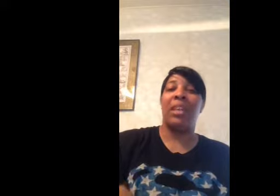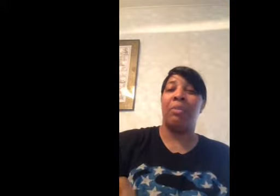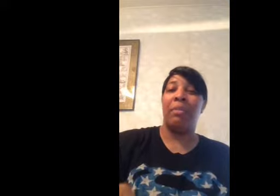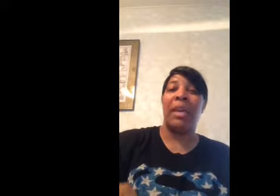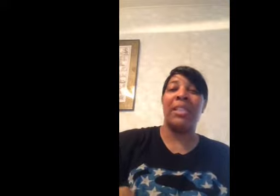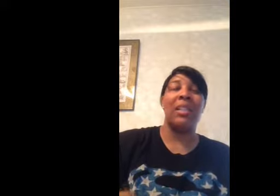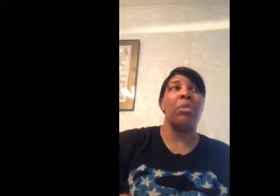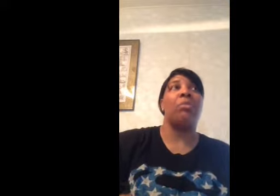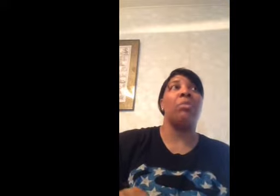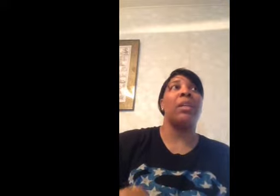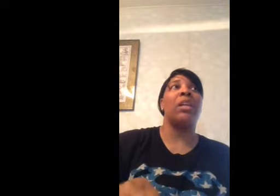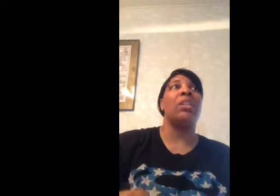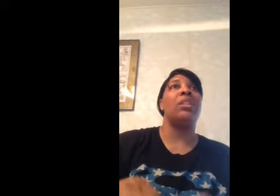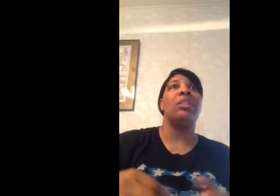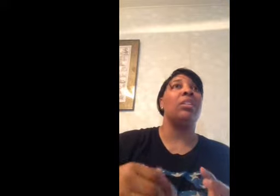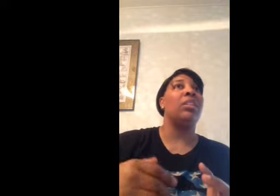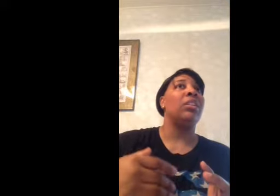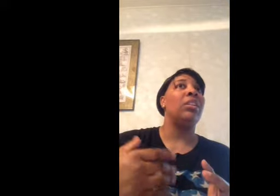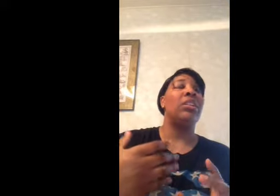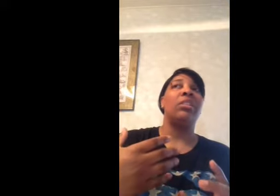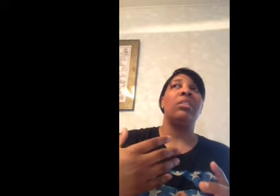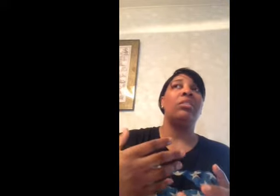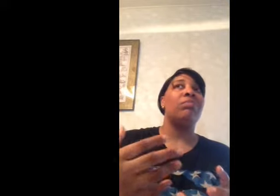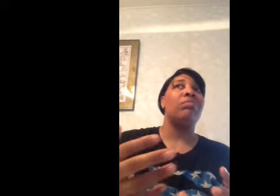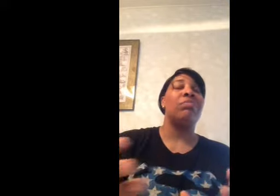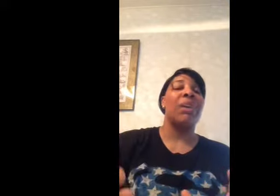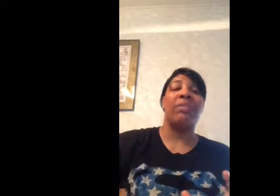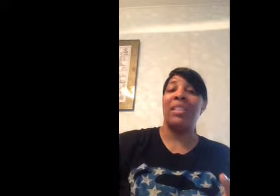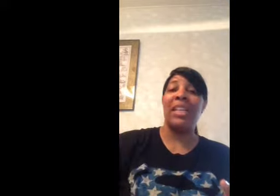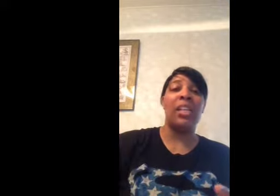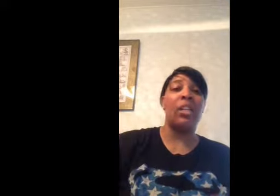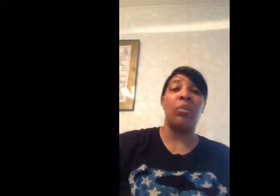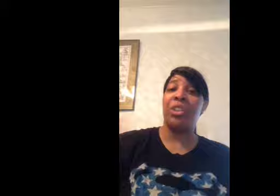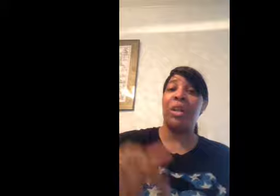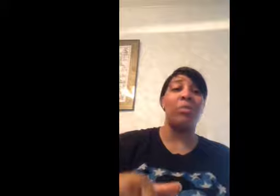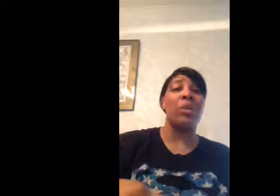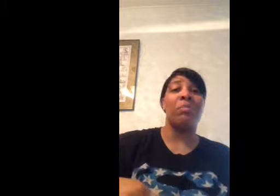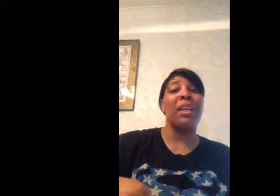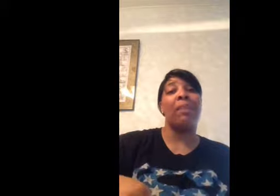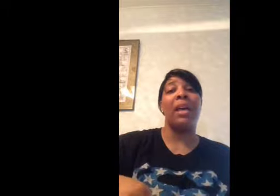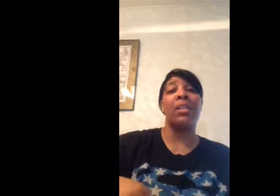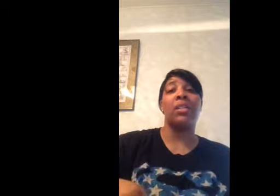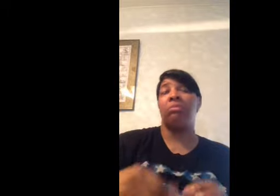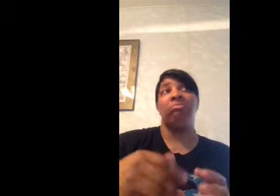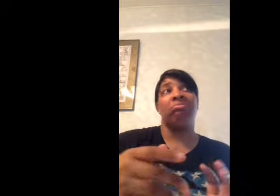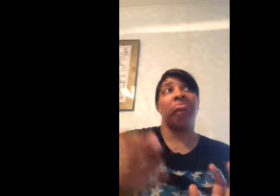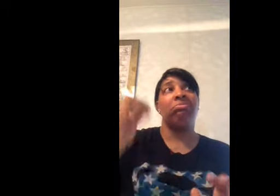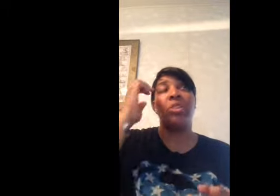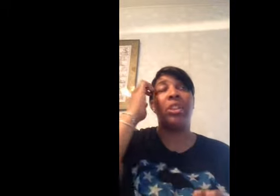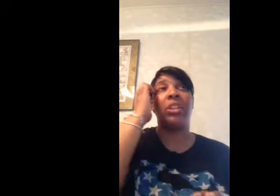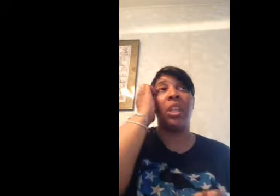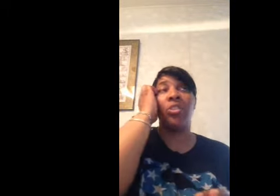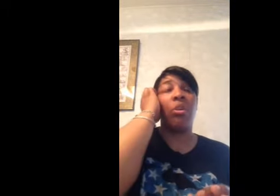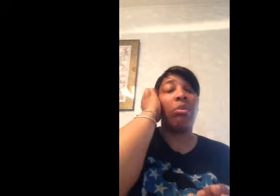in my bed sometimes because my fatigue which comes with my MS just controls